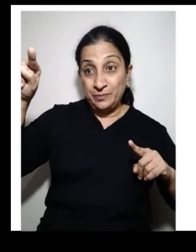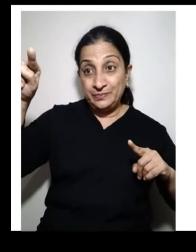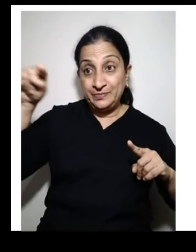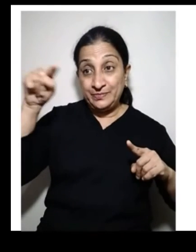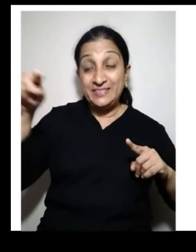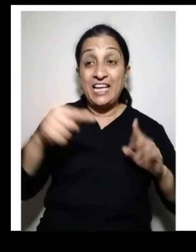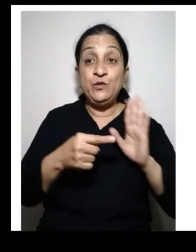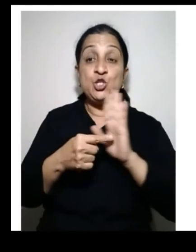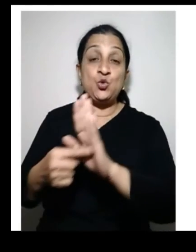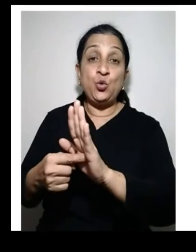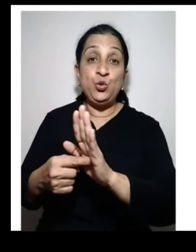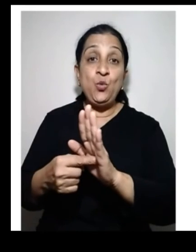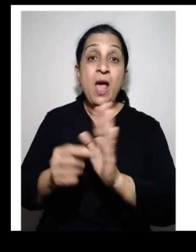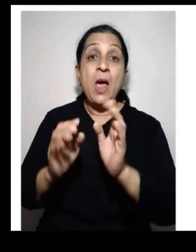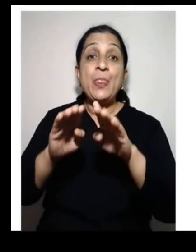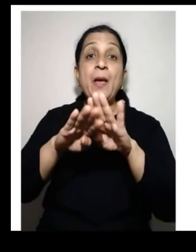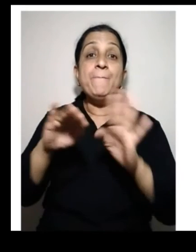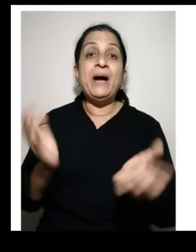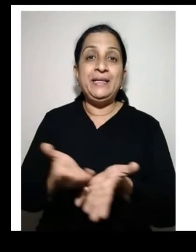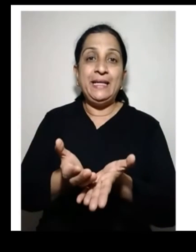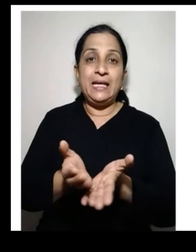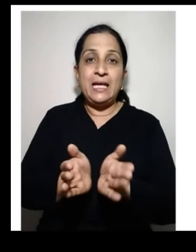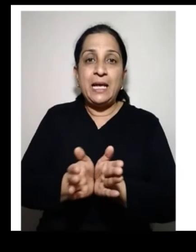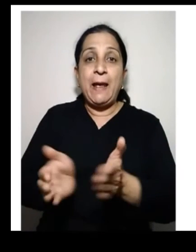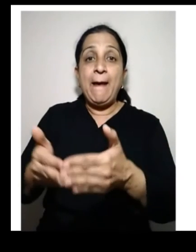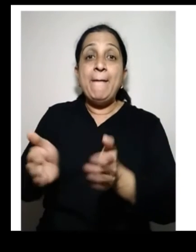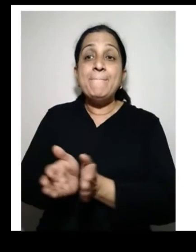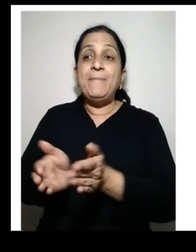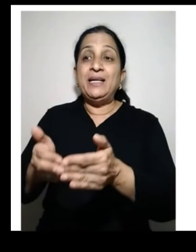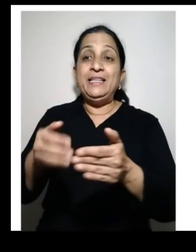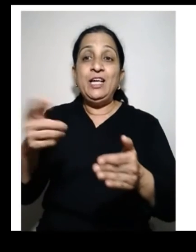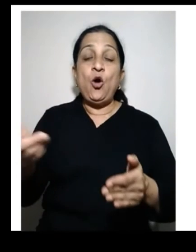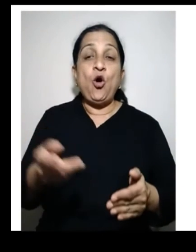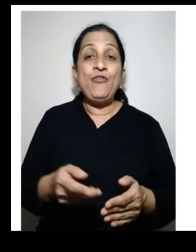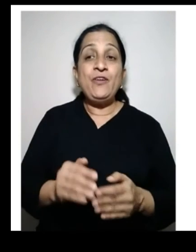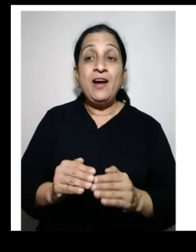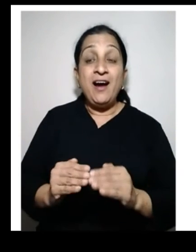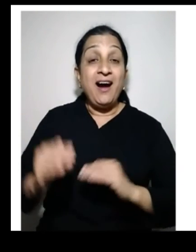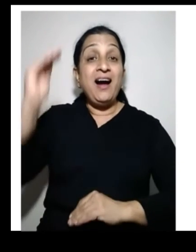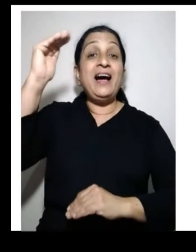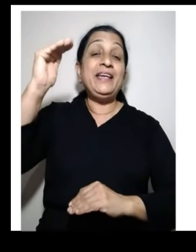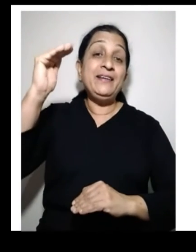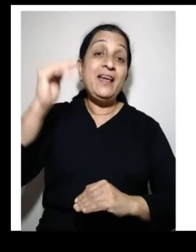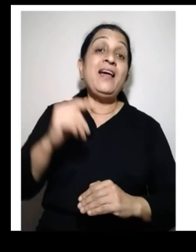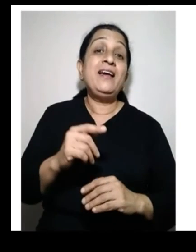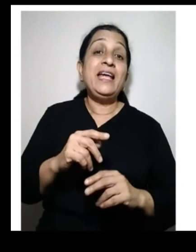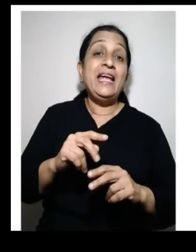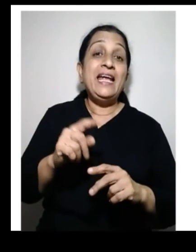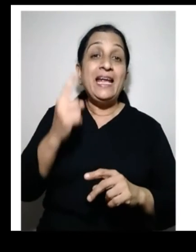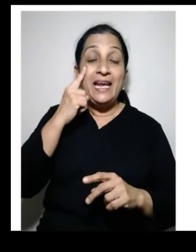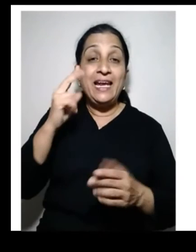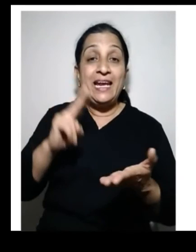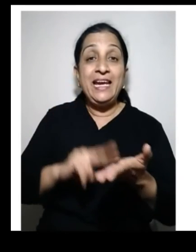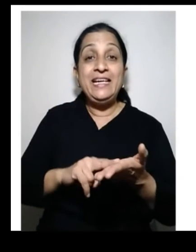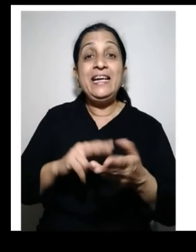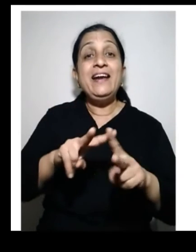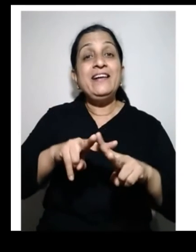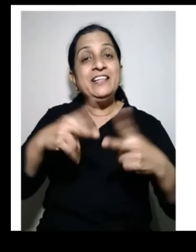So, you have an arrow that the bundles on the higher indifference curve